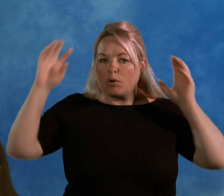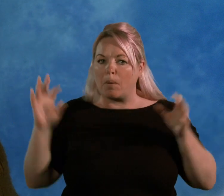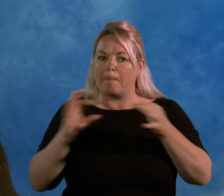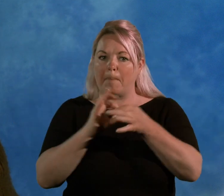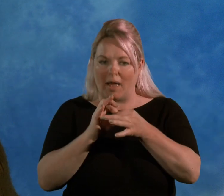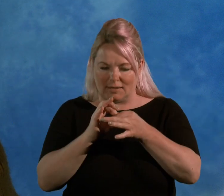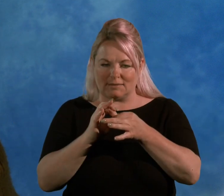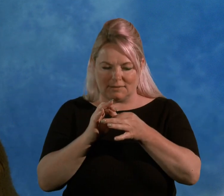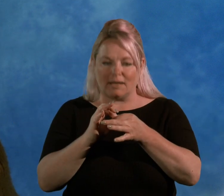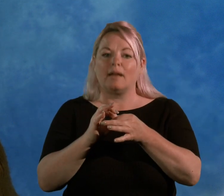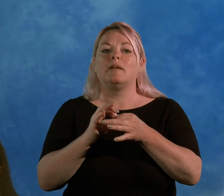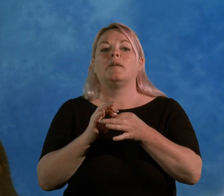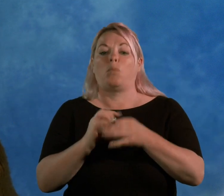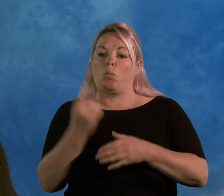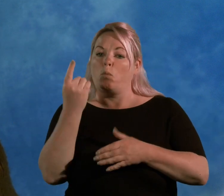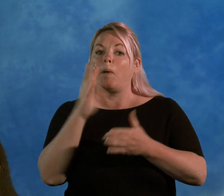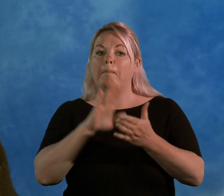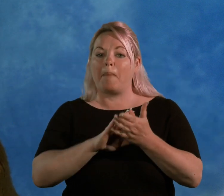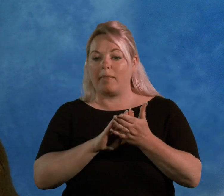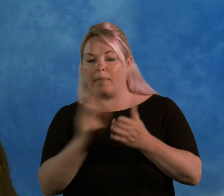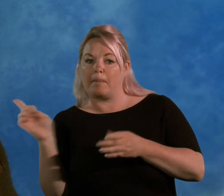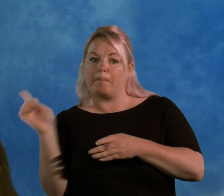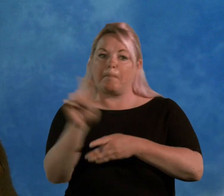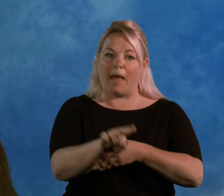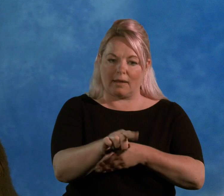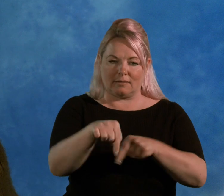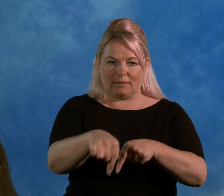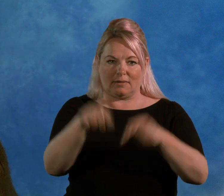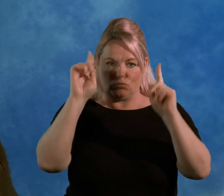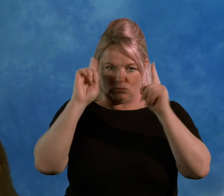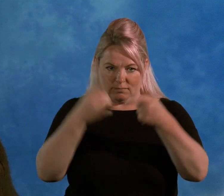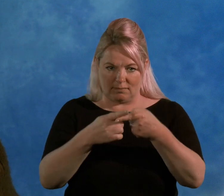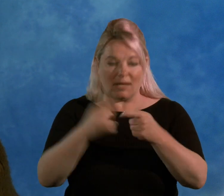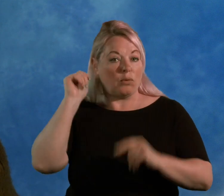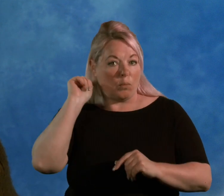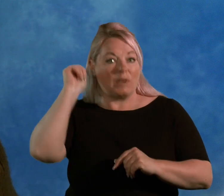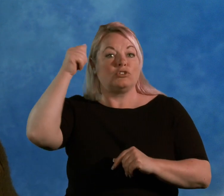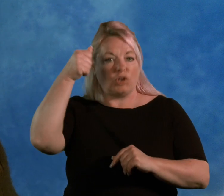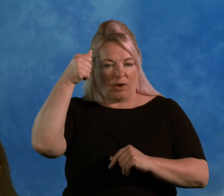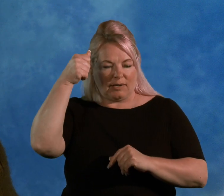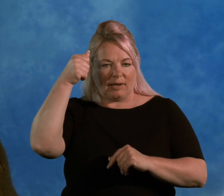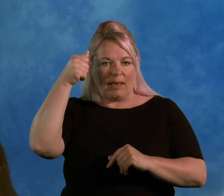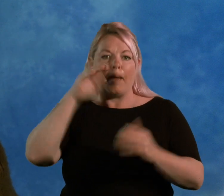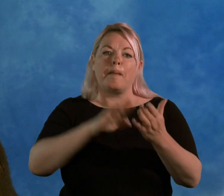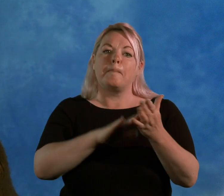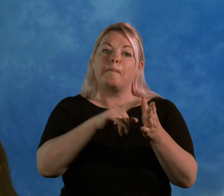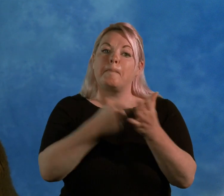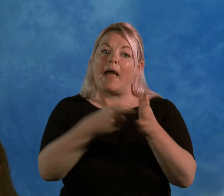here. A month later, it was switched on and, yes, Mary started tuning